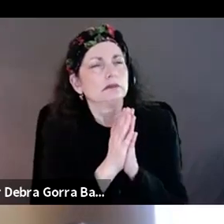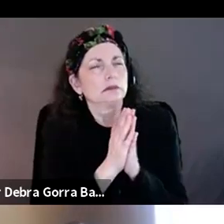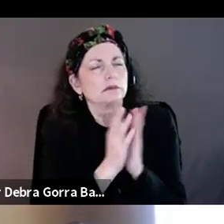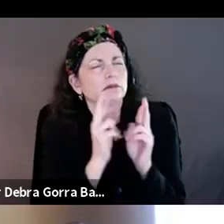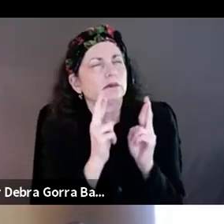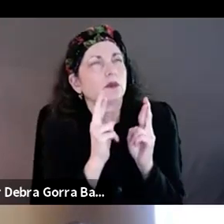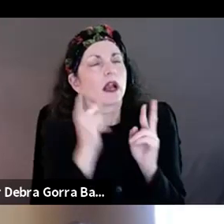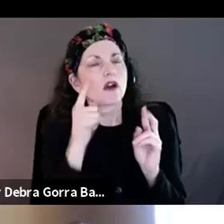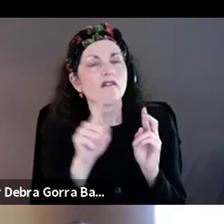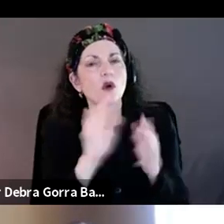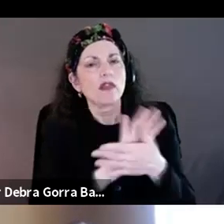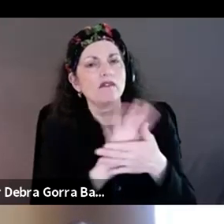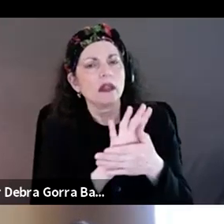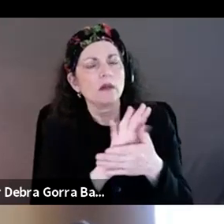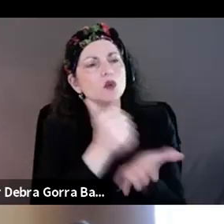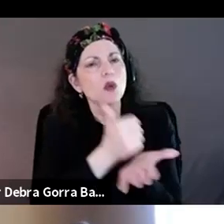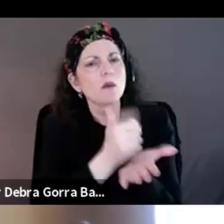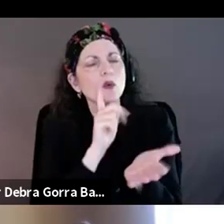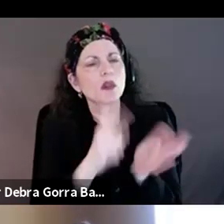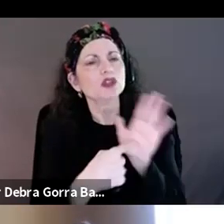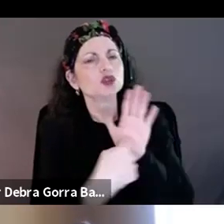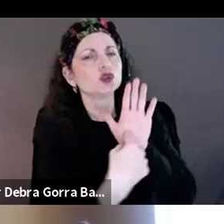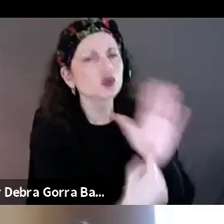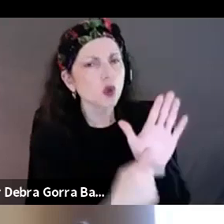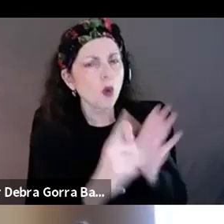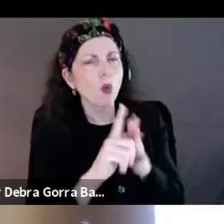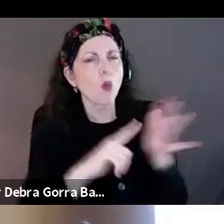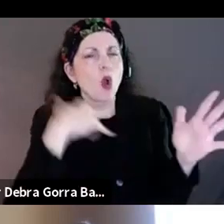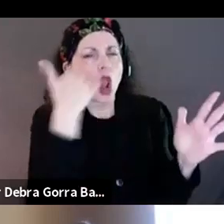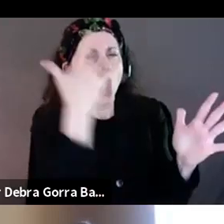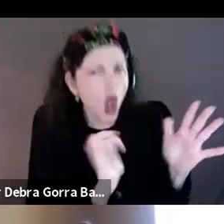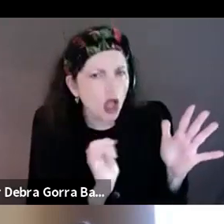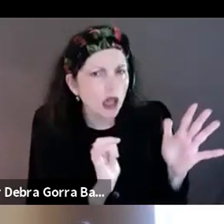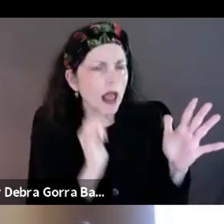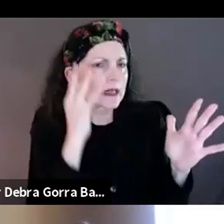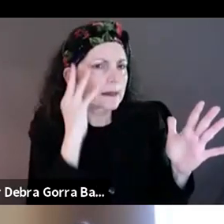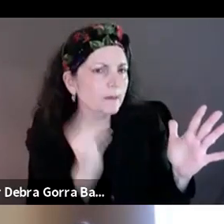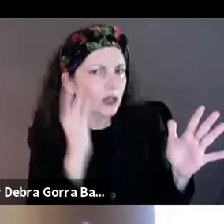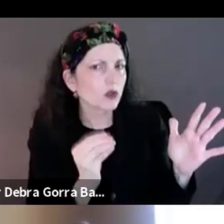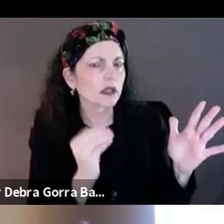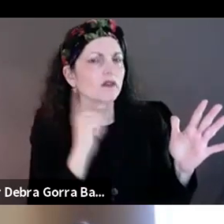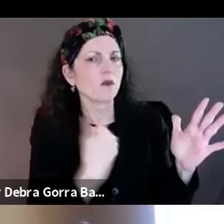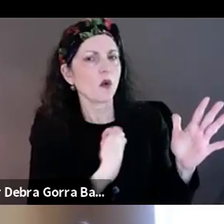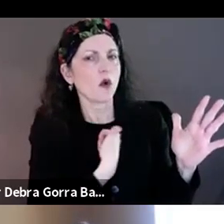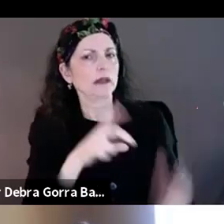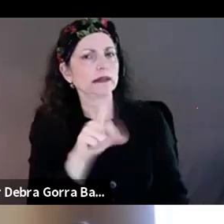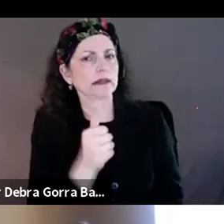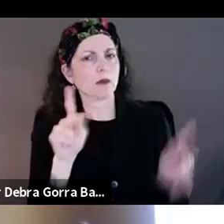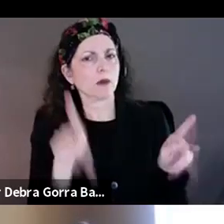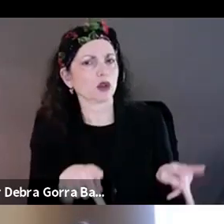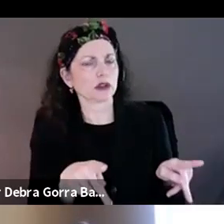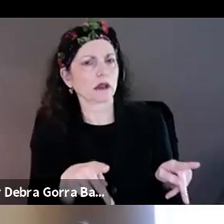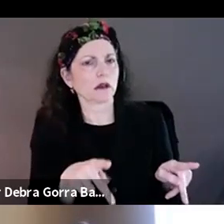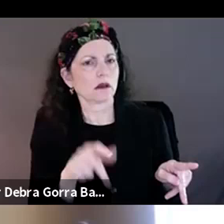what it means to be disabled. And not just for people without disabilities, but also for people